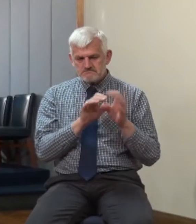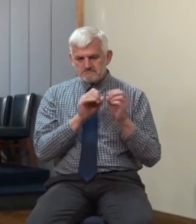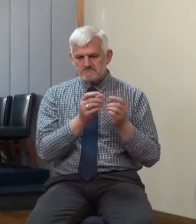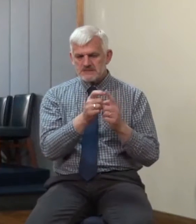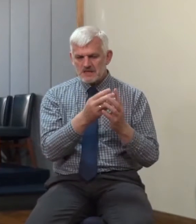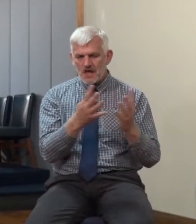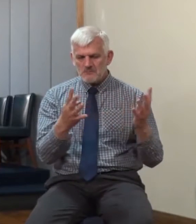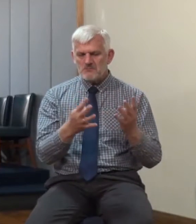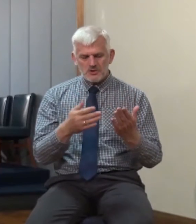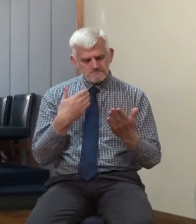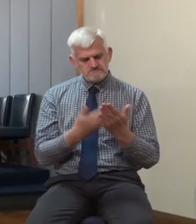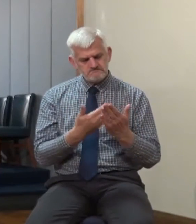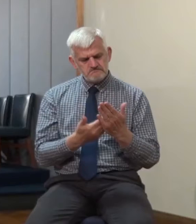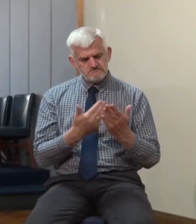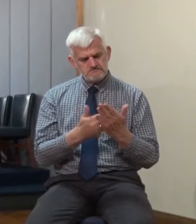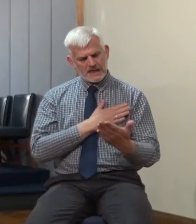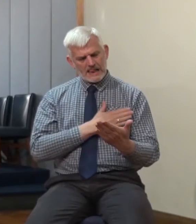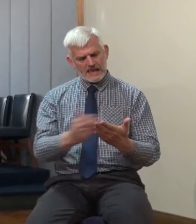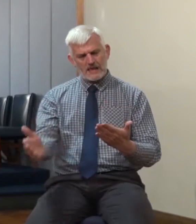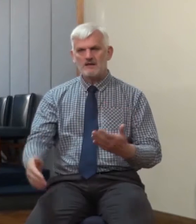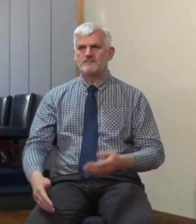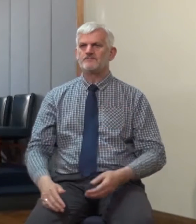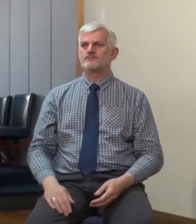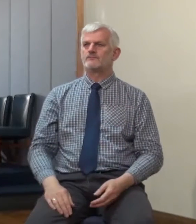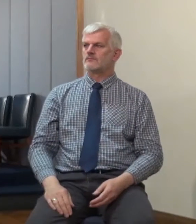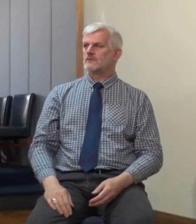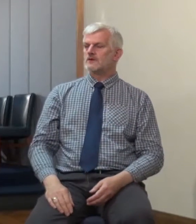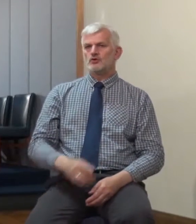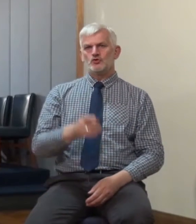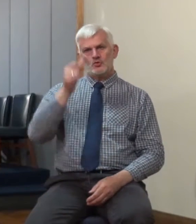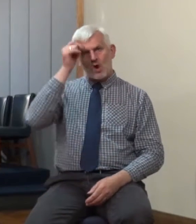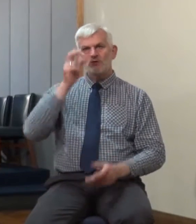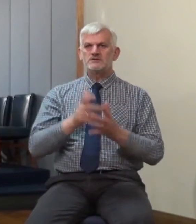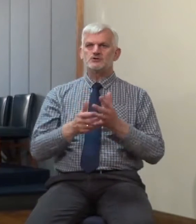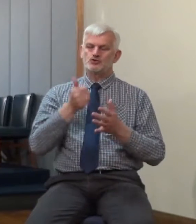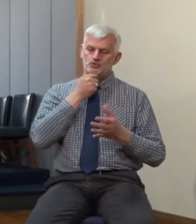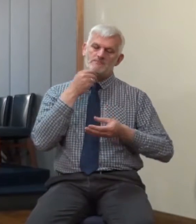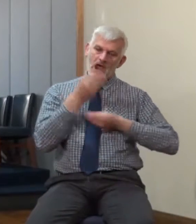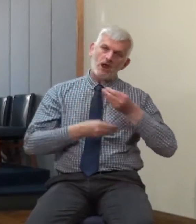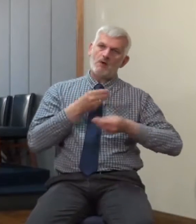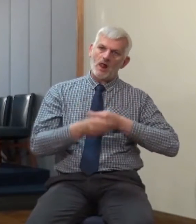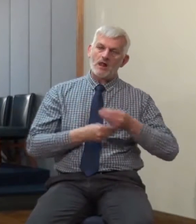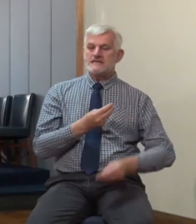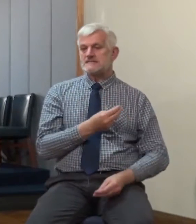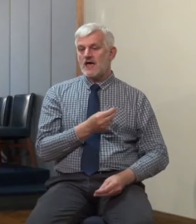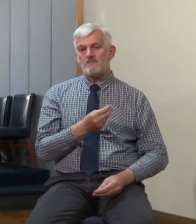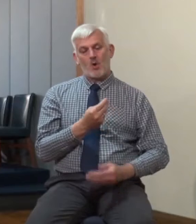parables that were spoken exclusively to the disciples. Now, while I believe firmly that